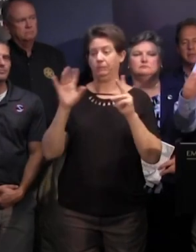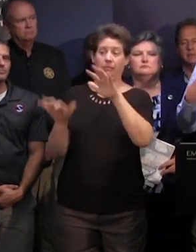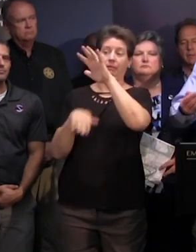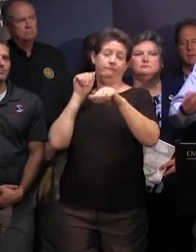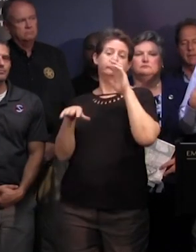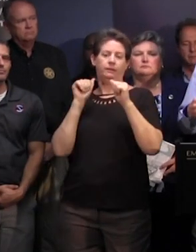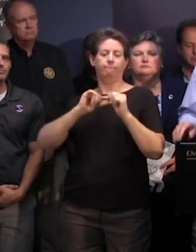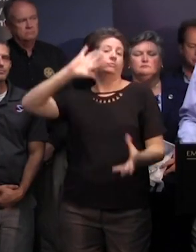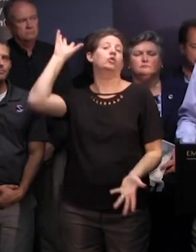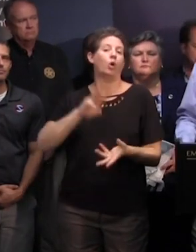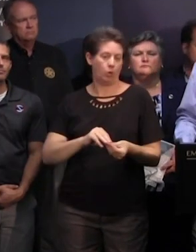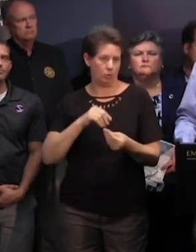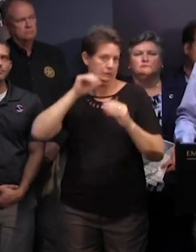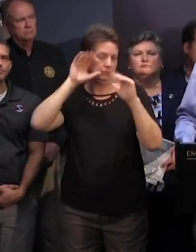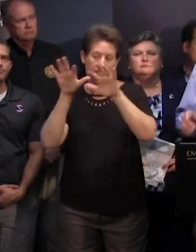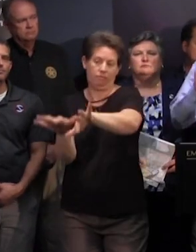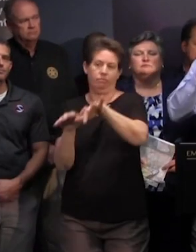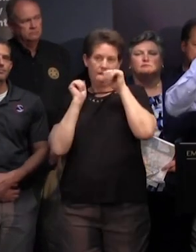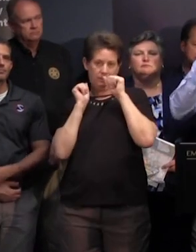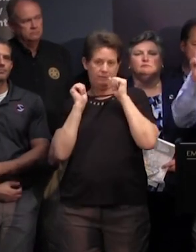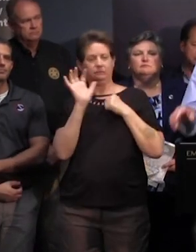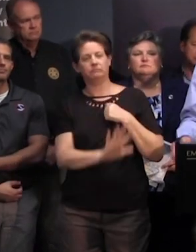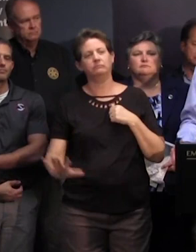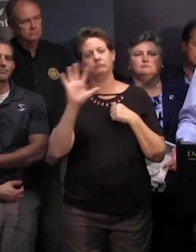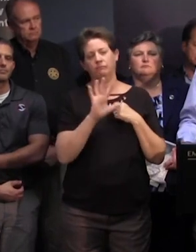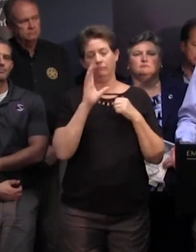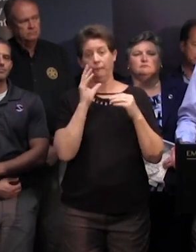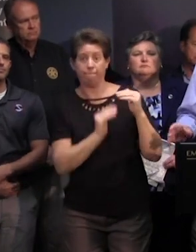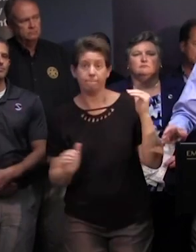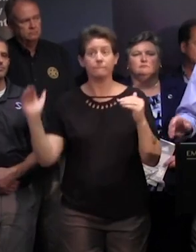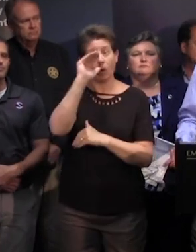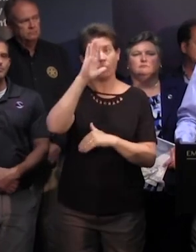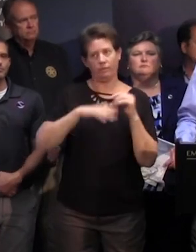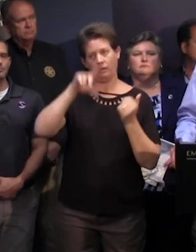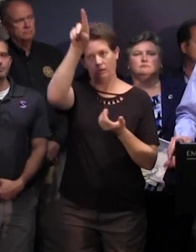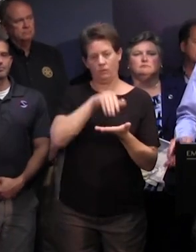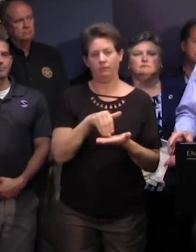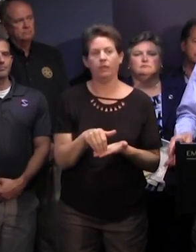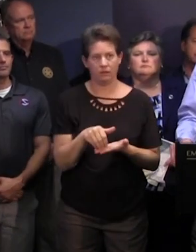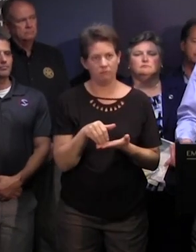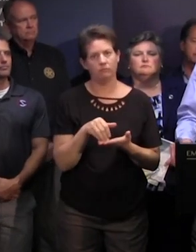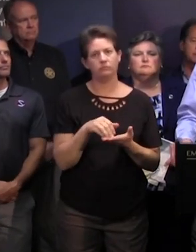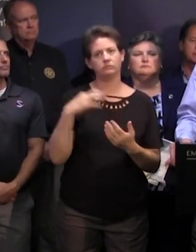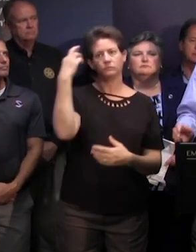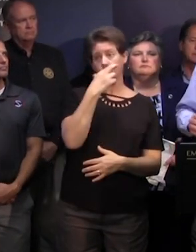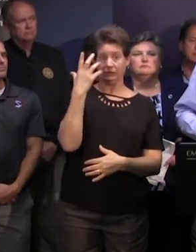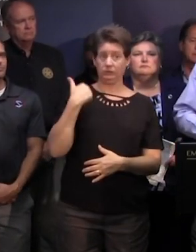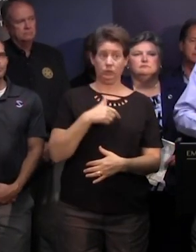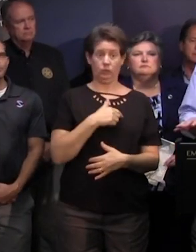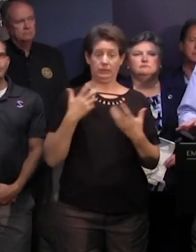but the total total moving away from the coast will be somewhere in excess of a million people that's why we want to